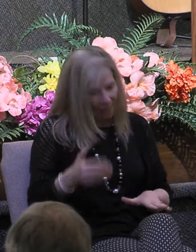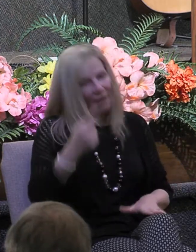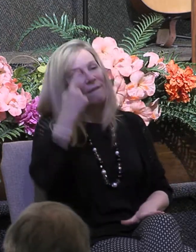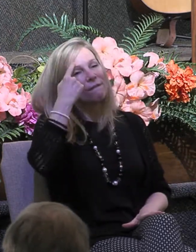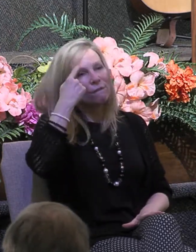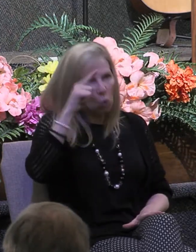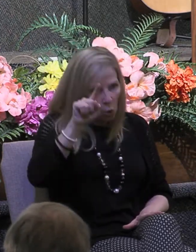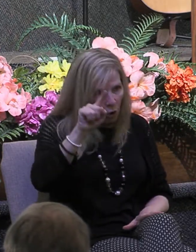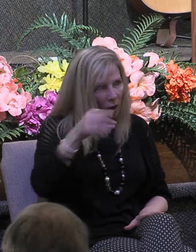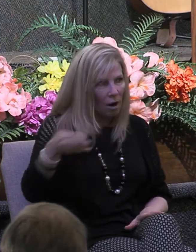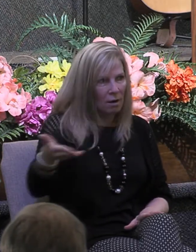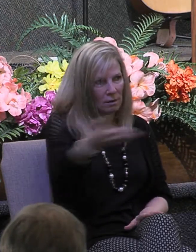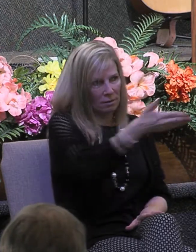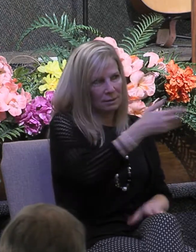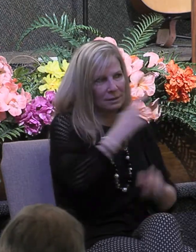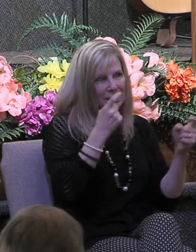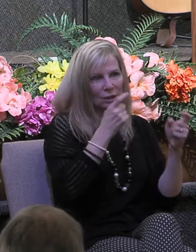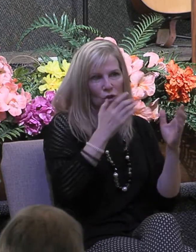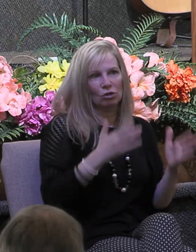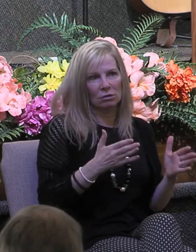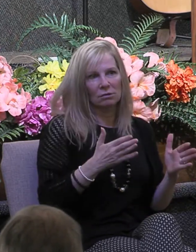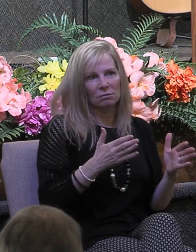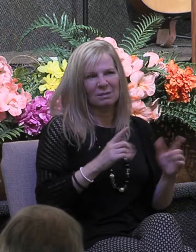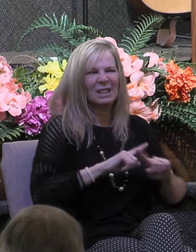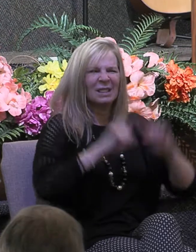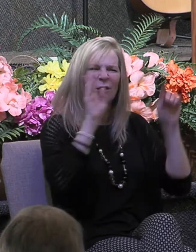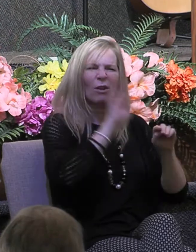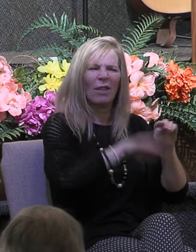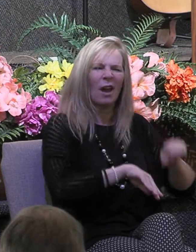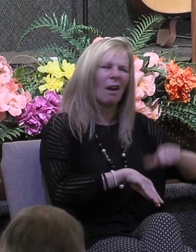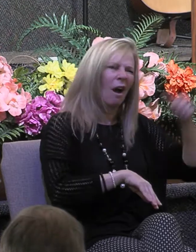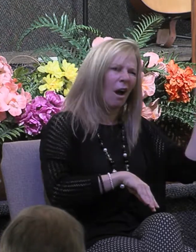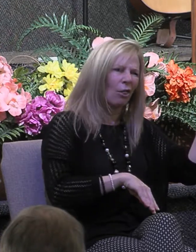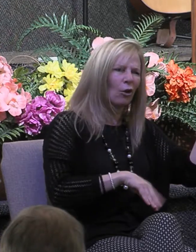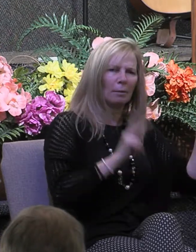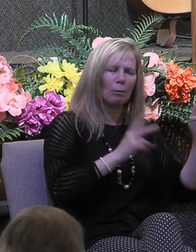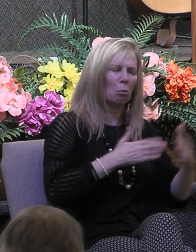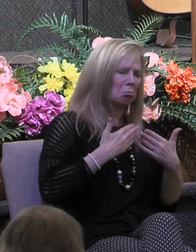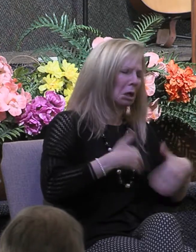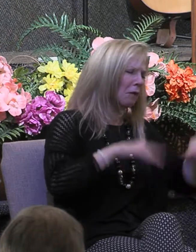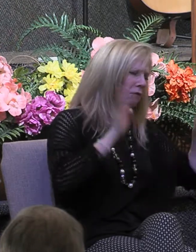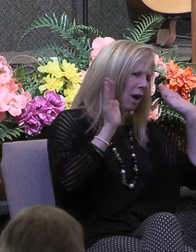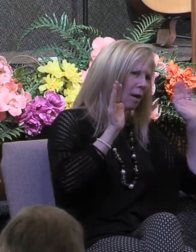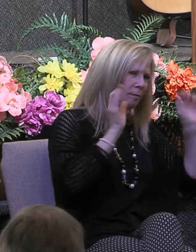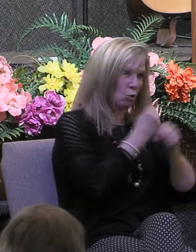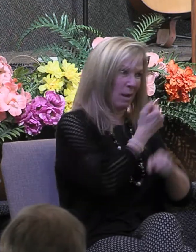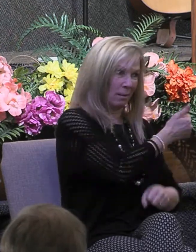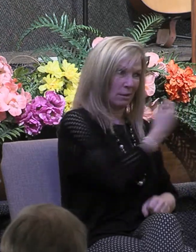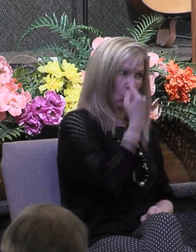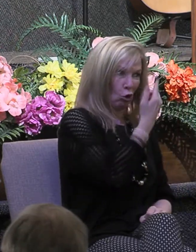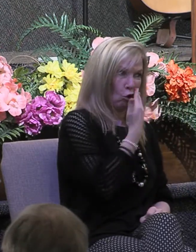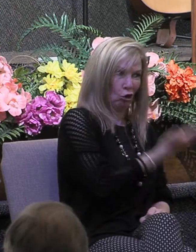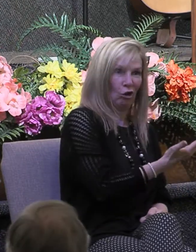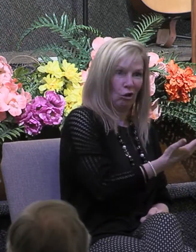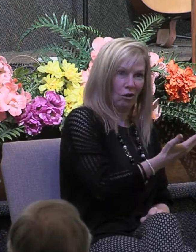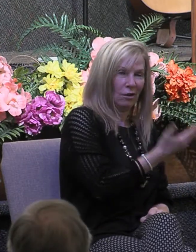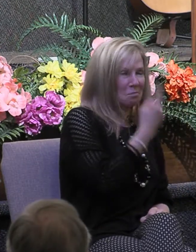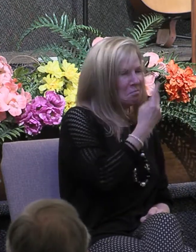sinners unlike some of the martyrs of early church history who gave their lives to make themselves look good and to be remembered by others